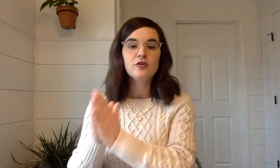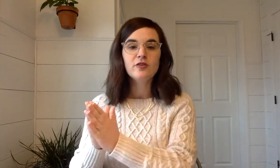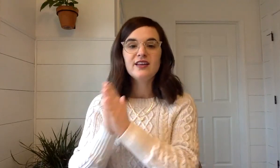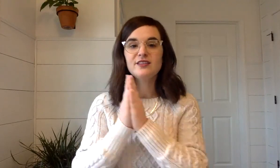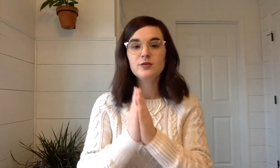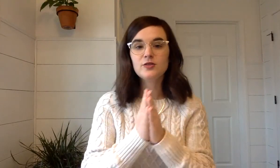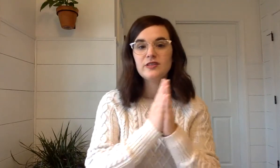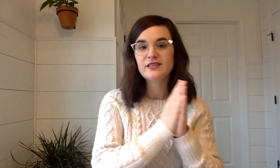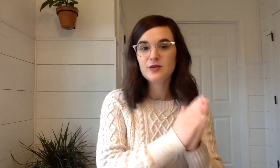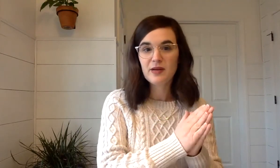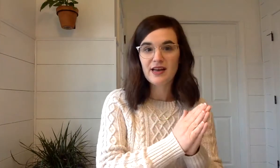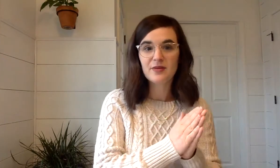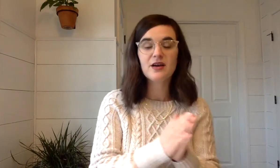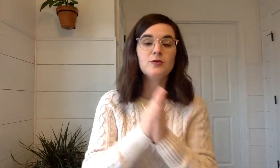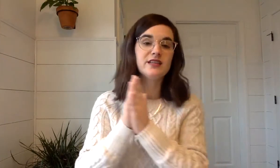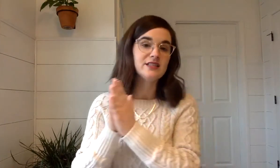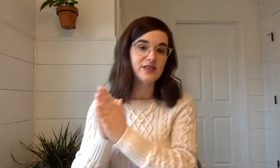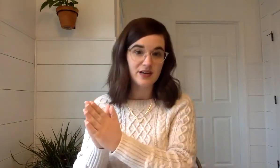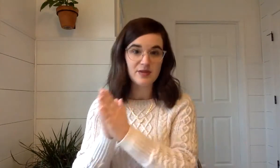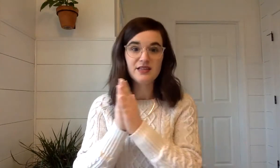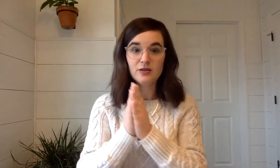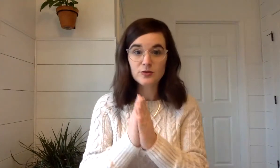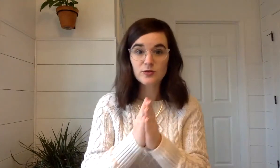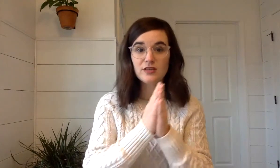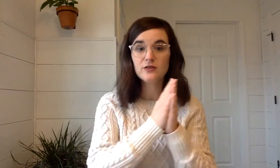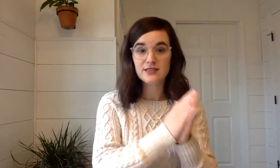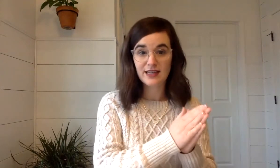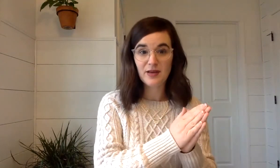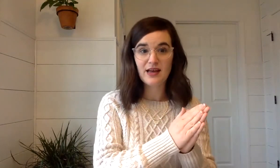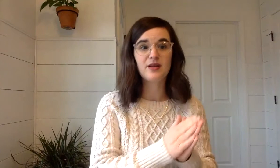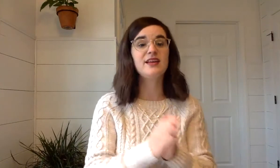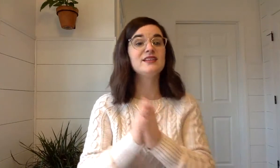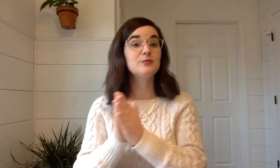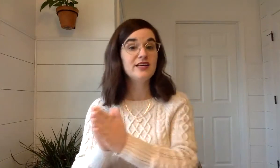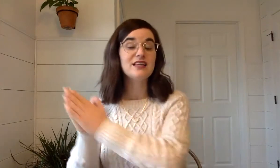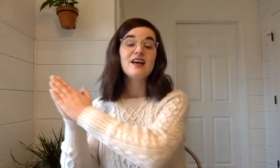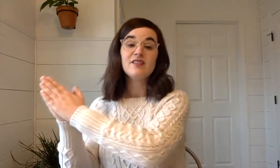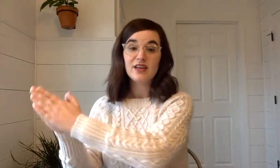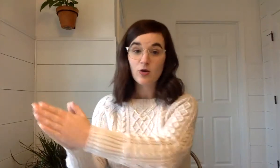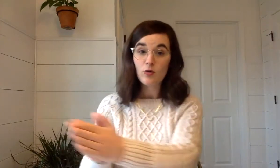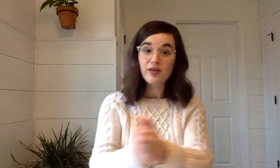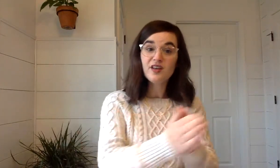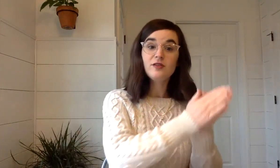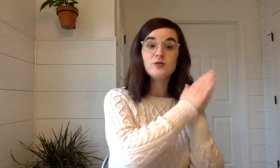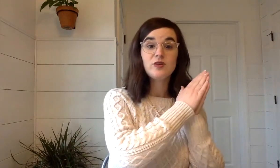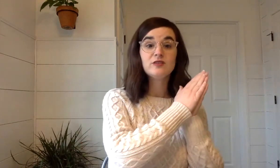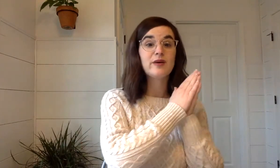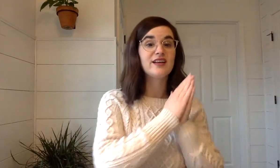Yo voy a decir los sonidos de una palabra. Ustedes van a decir los sonidos de la palabra. Y después van a combinar los sonidos para